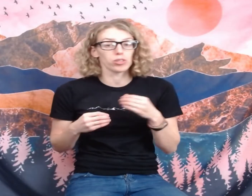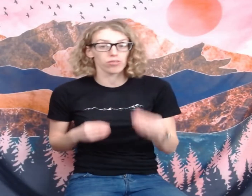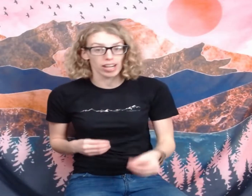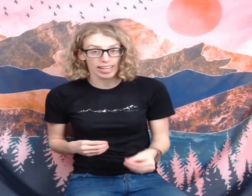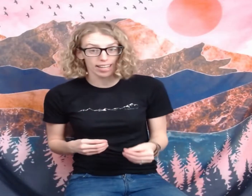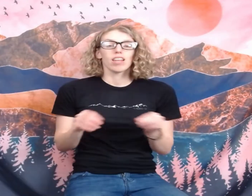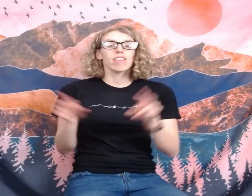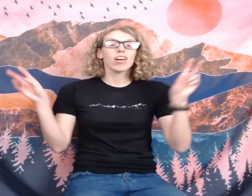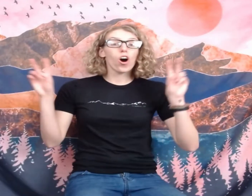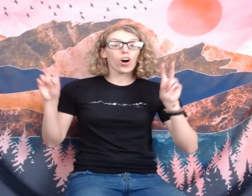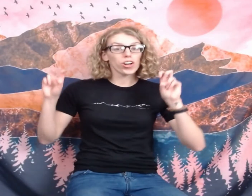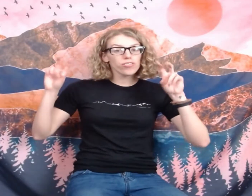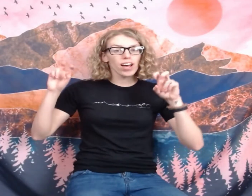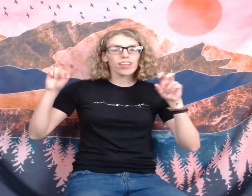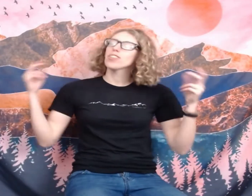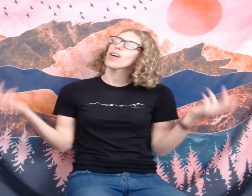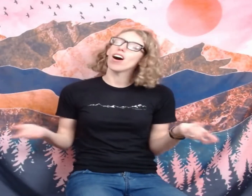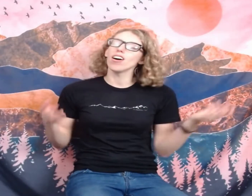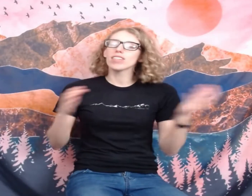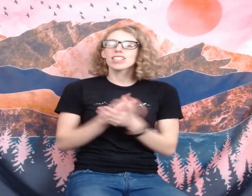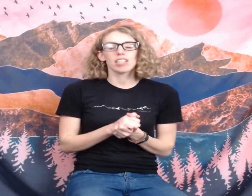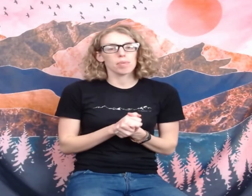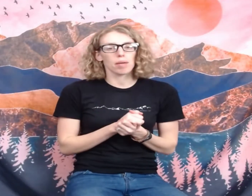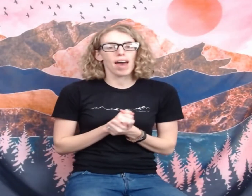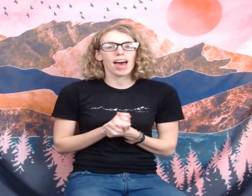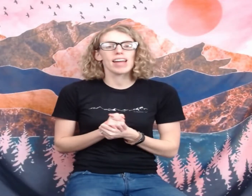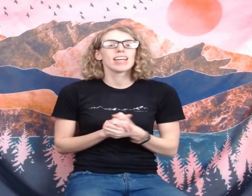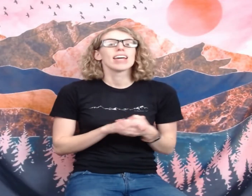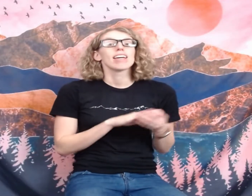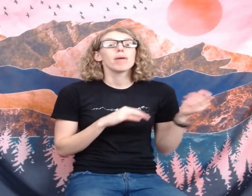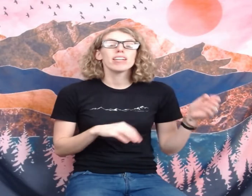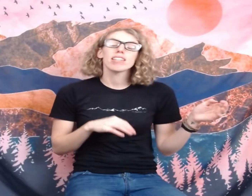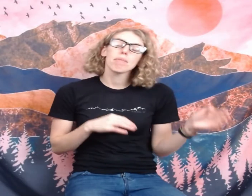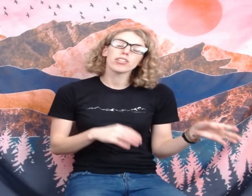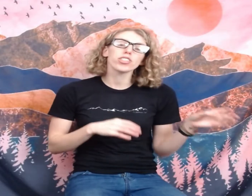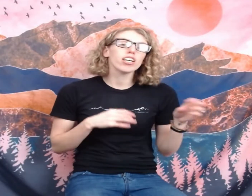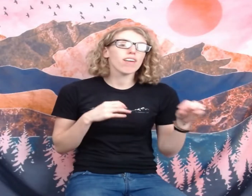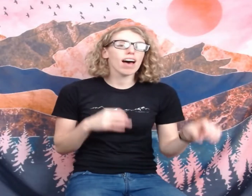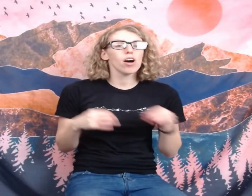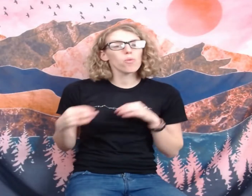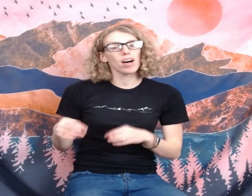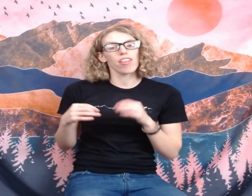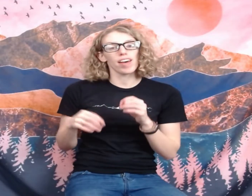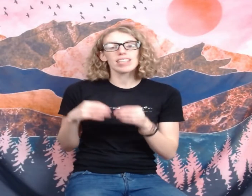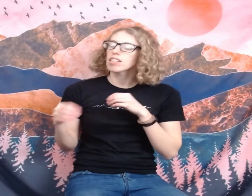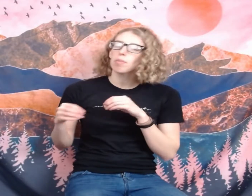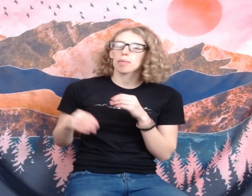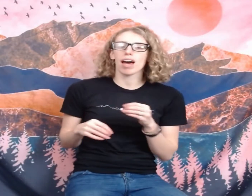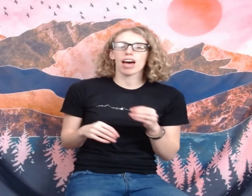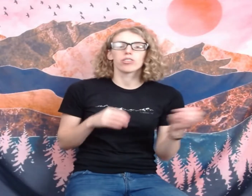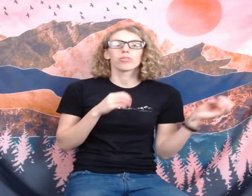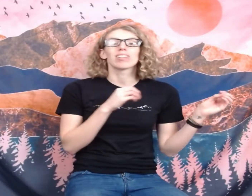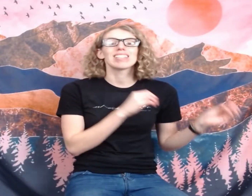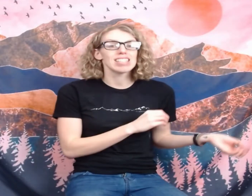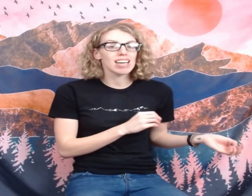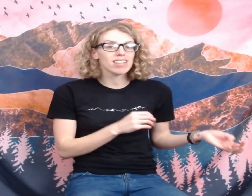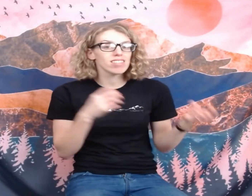rating. The R value of a sleeping pad is a measure of how well that sleeping pad resists